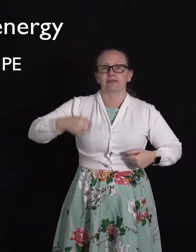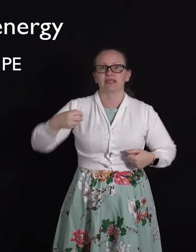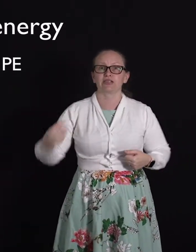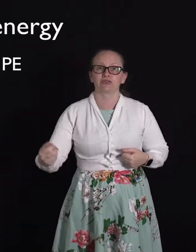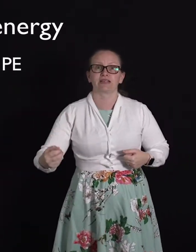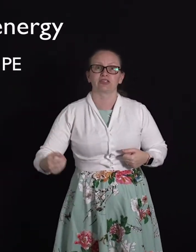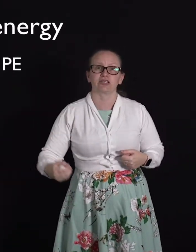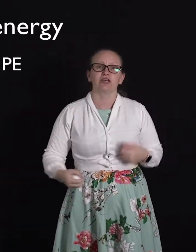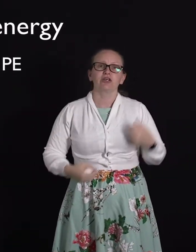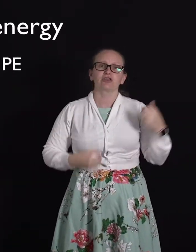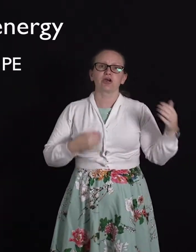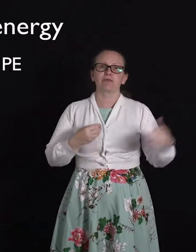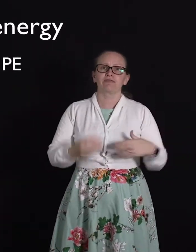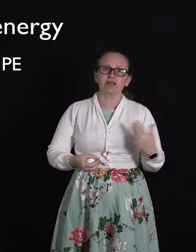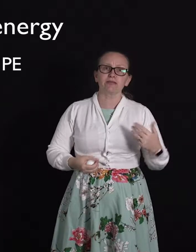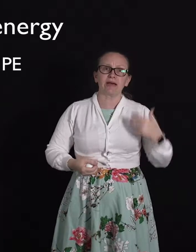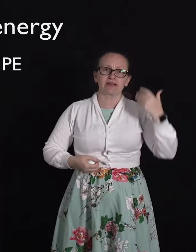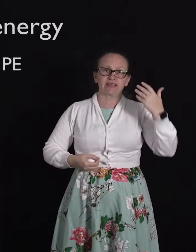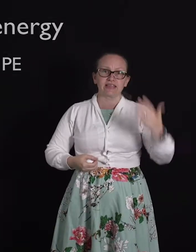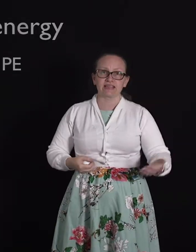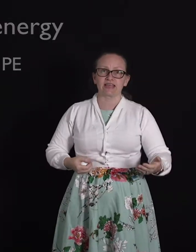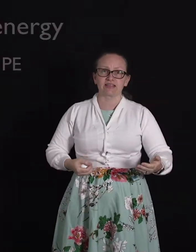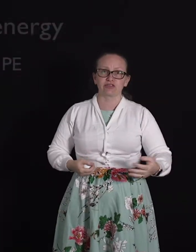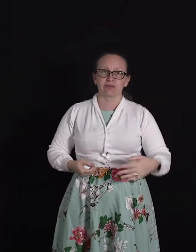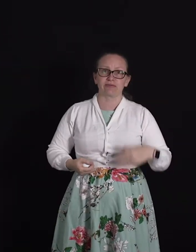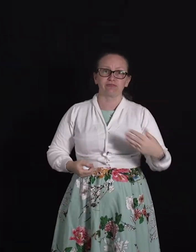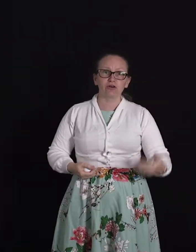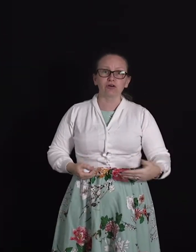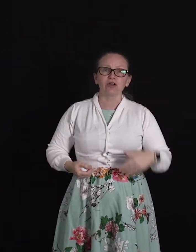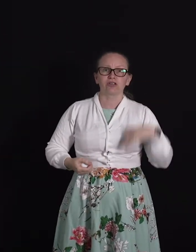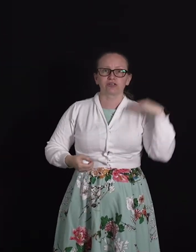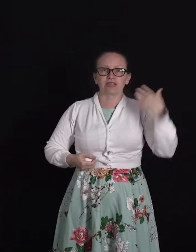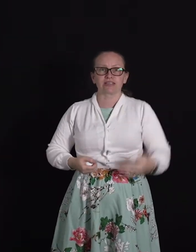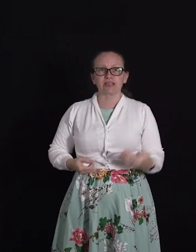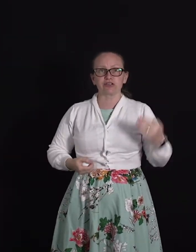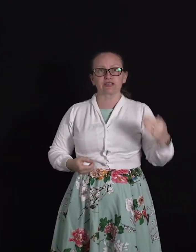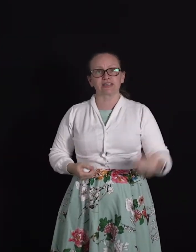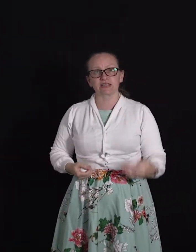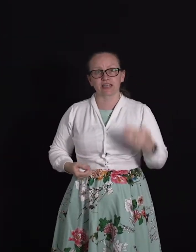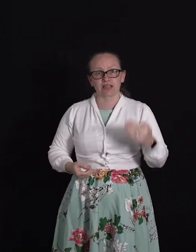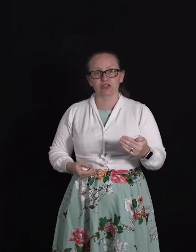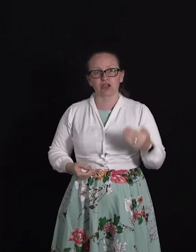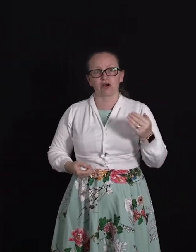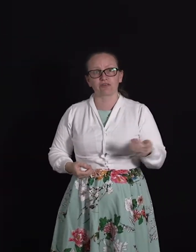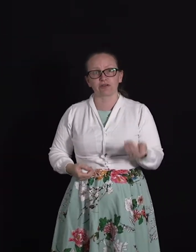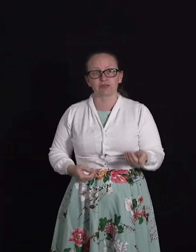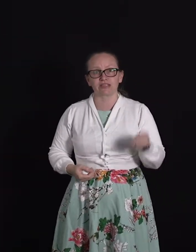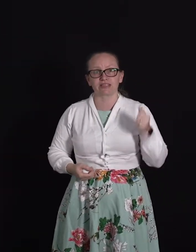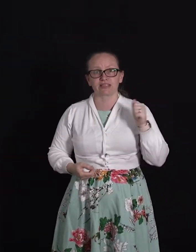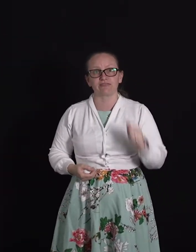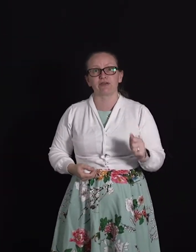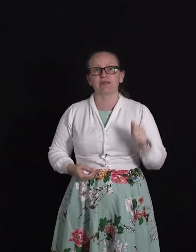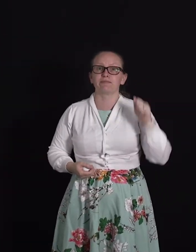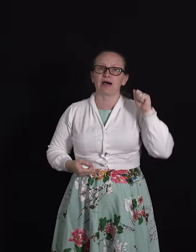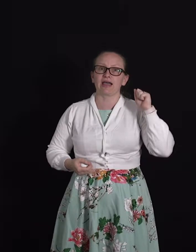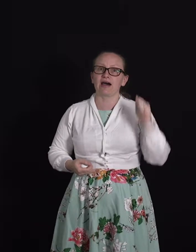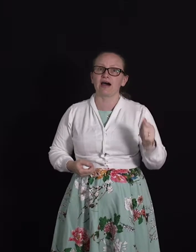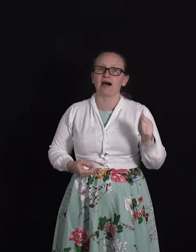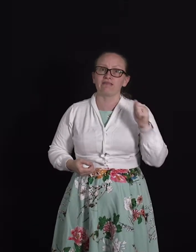potential energy. So we've learned about kinetic energy before the translational kinetic energy of an object is given by a half